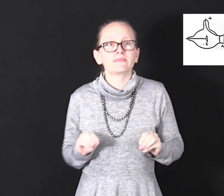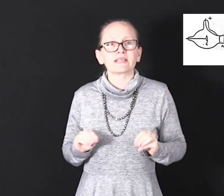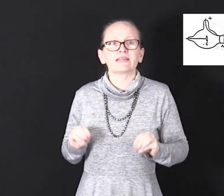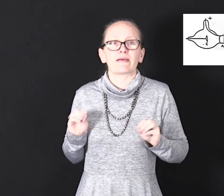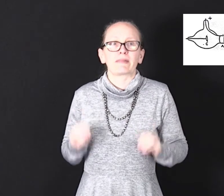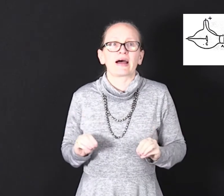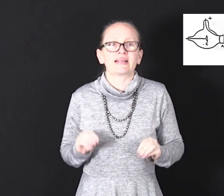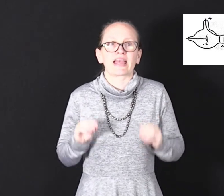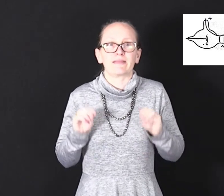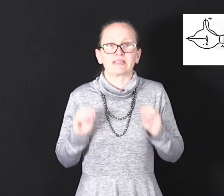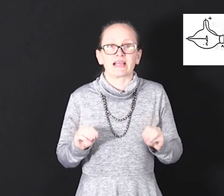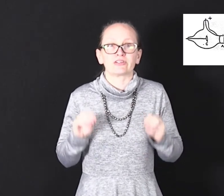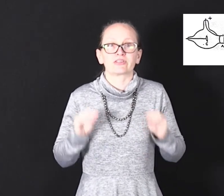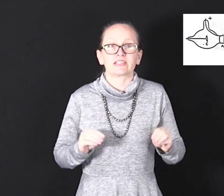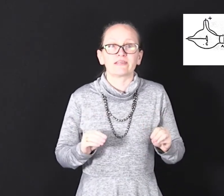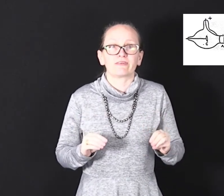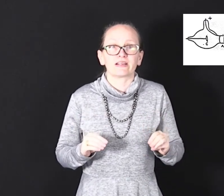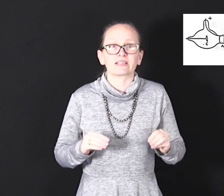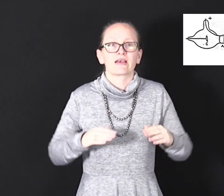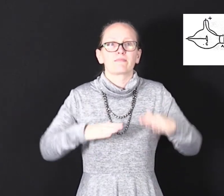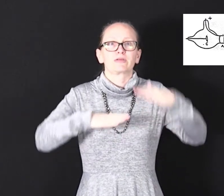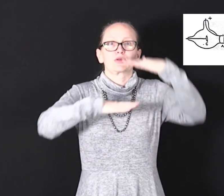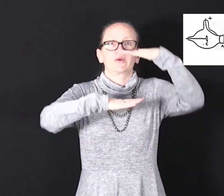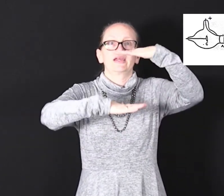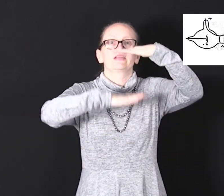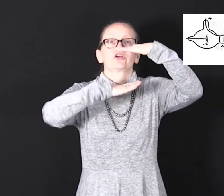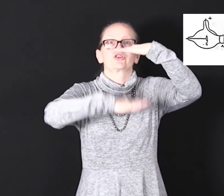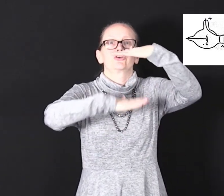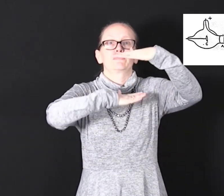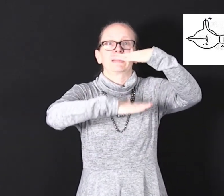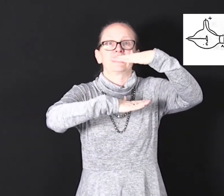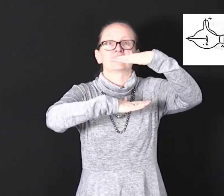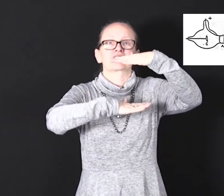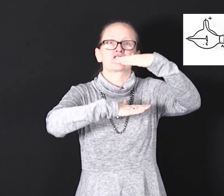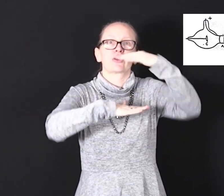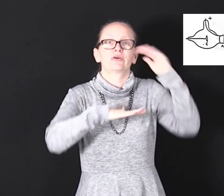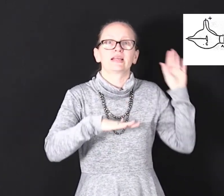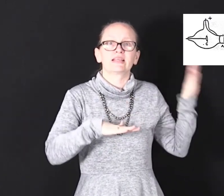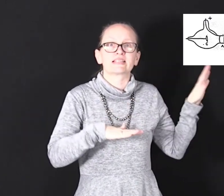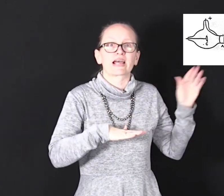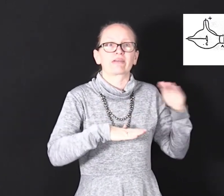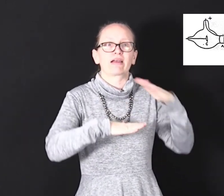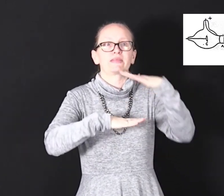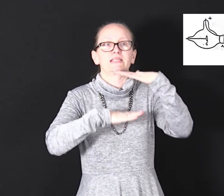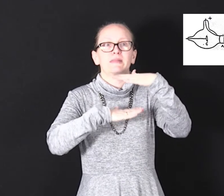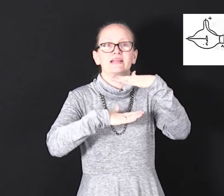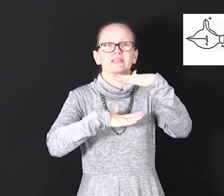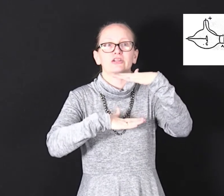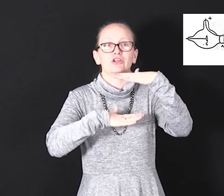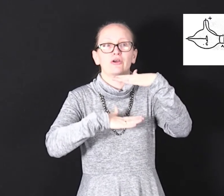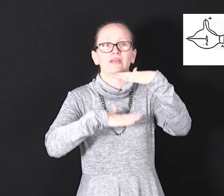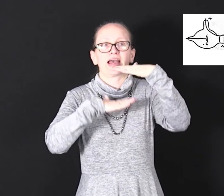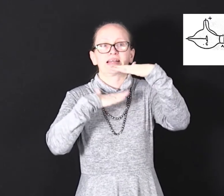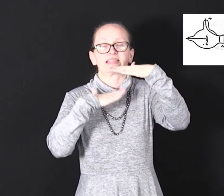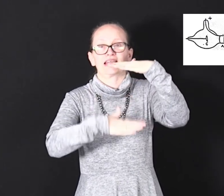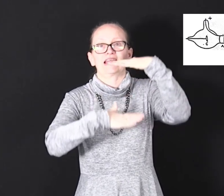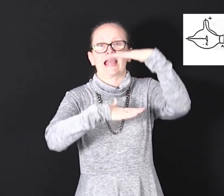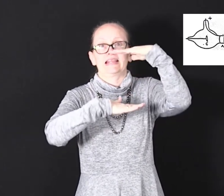applied a potential difference between two plates. So in his diagram these plates are shown as D and